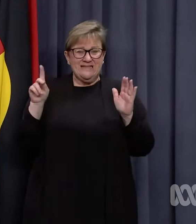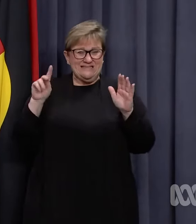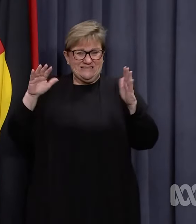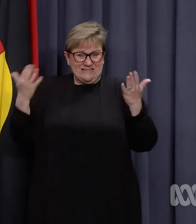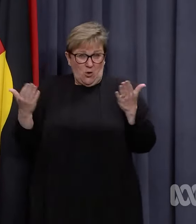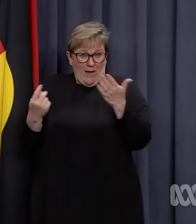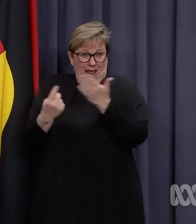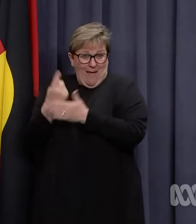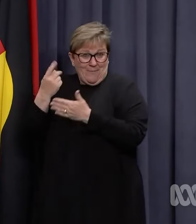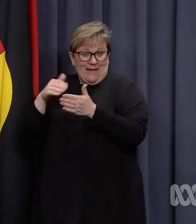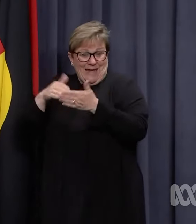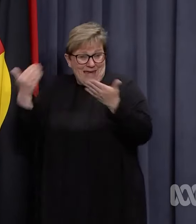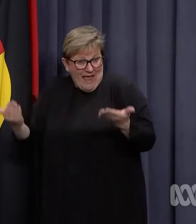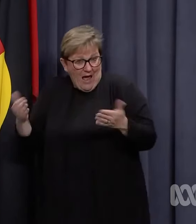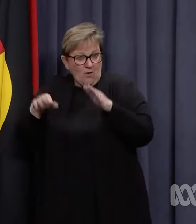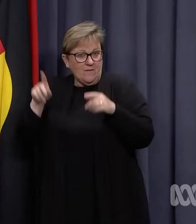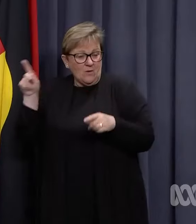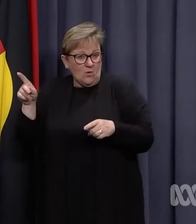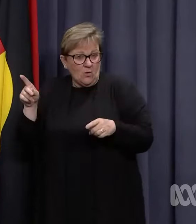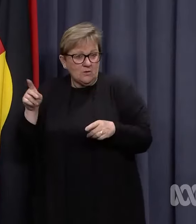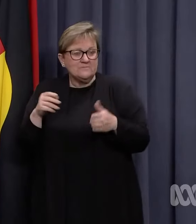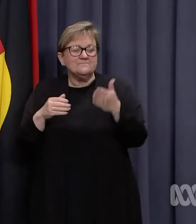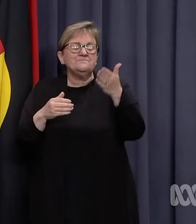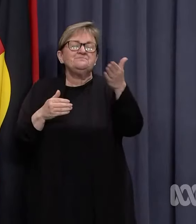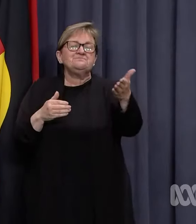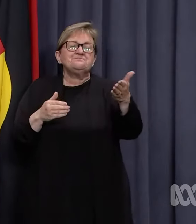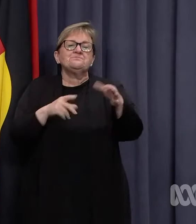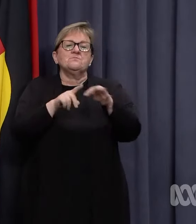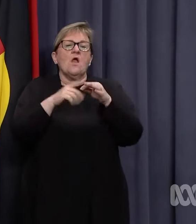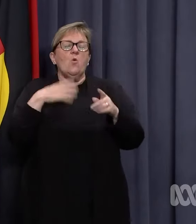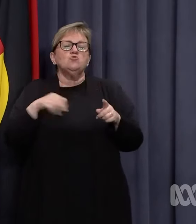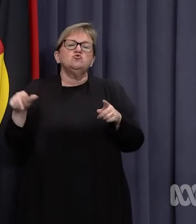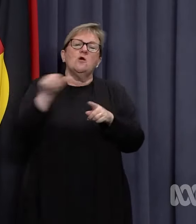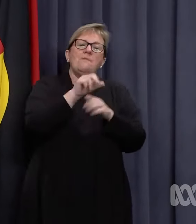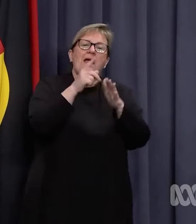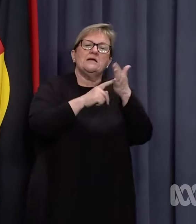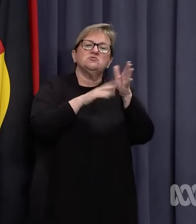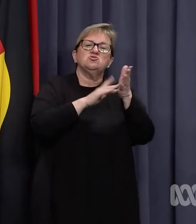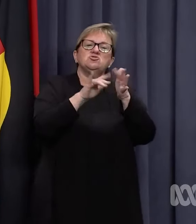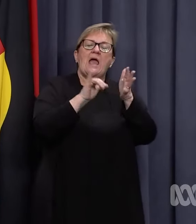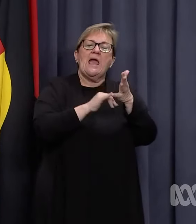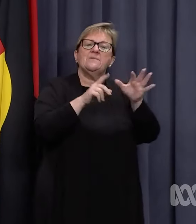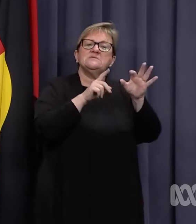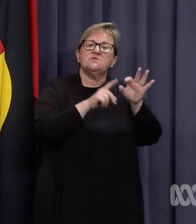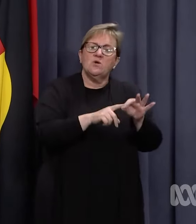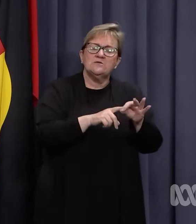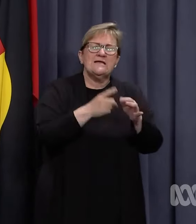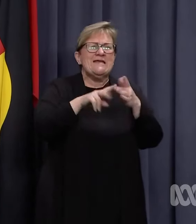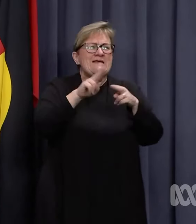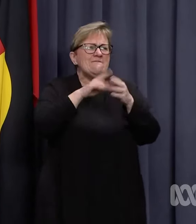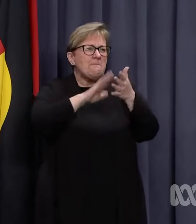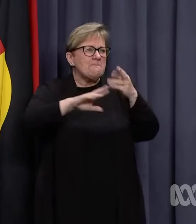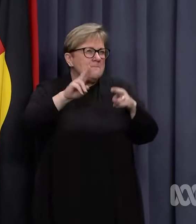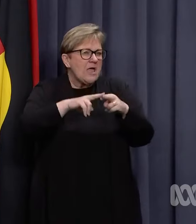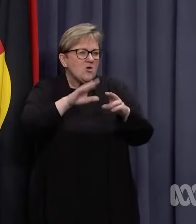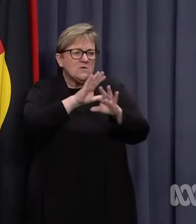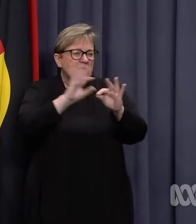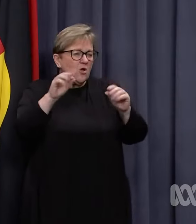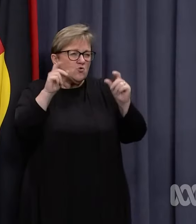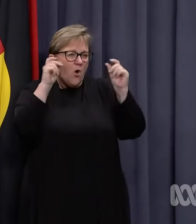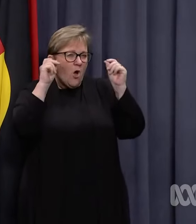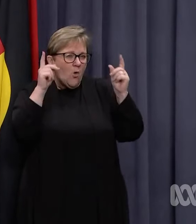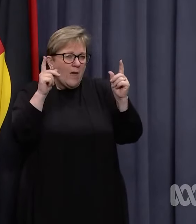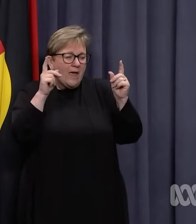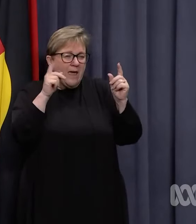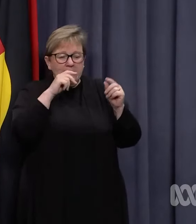literally before the courts right now. Can I go back to James' question? If parents might not be aware of